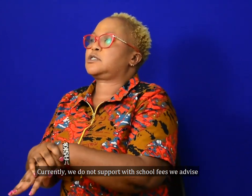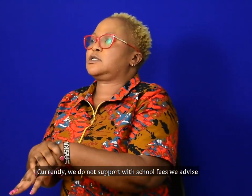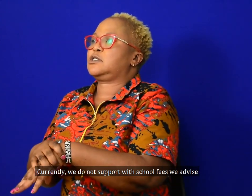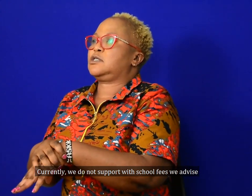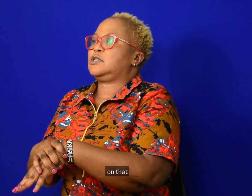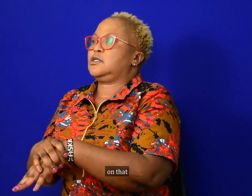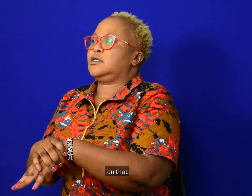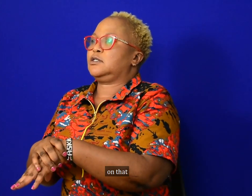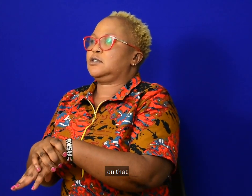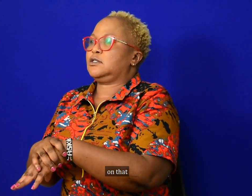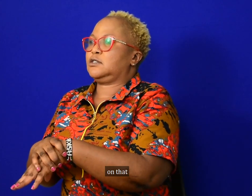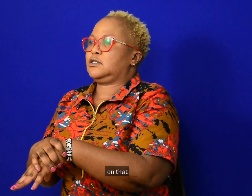on that.